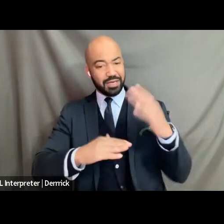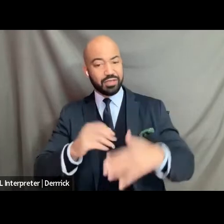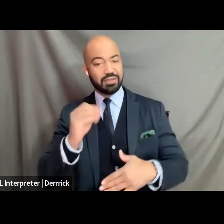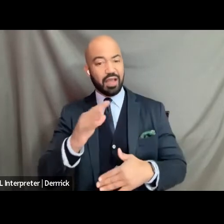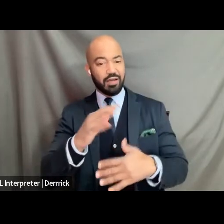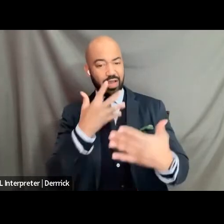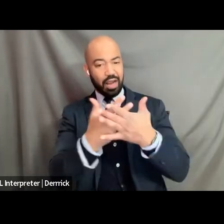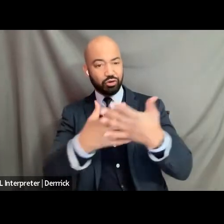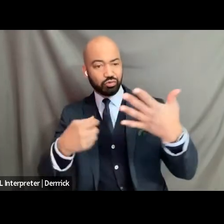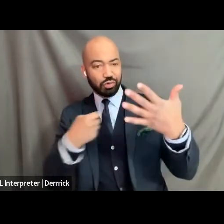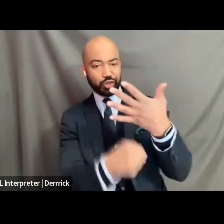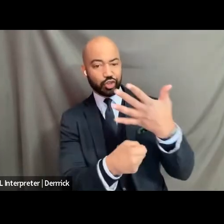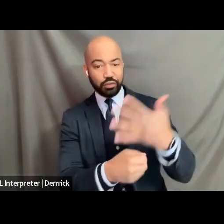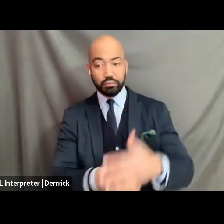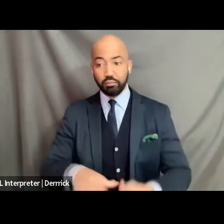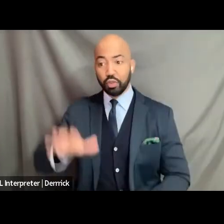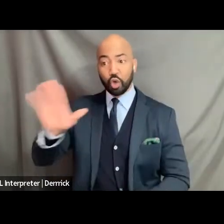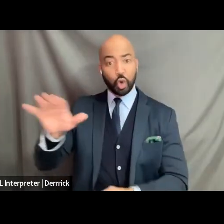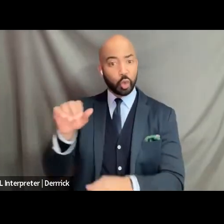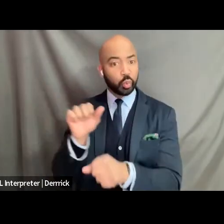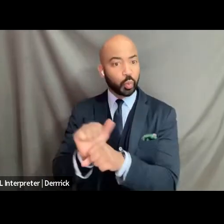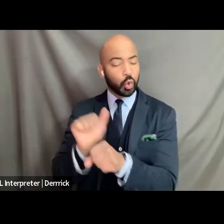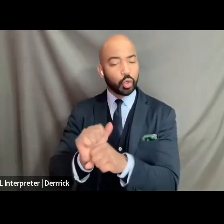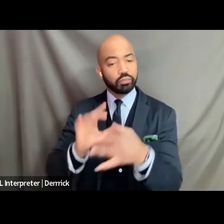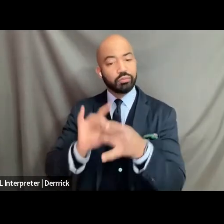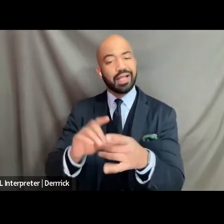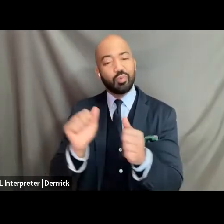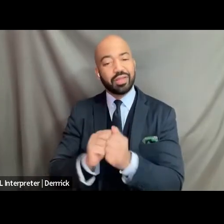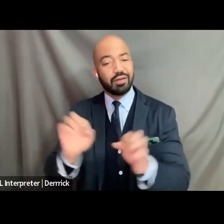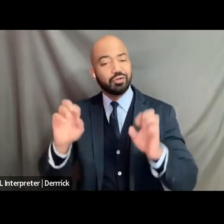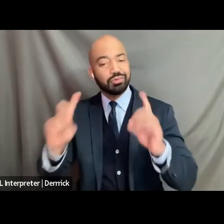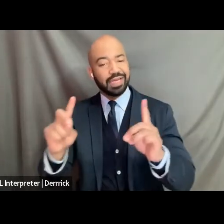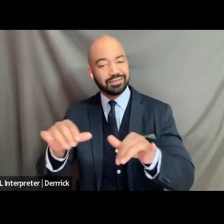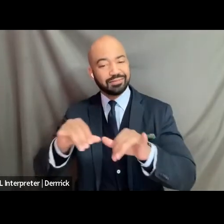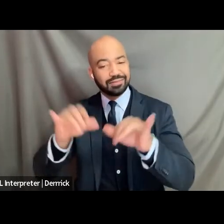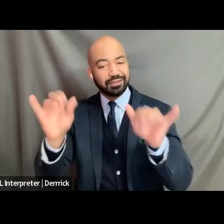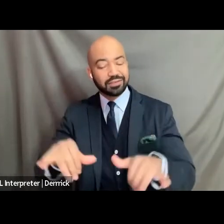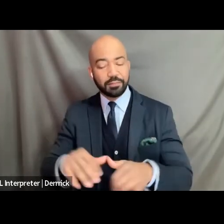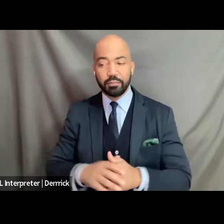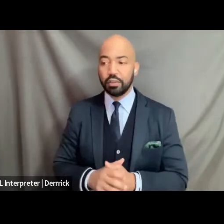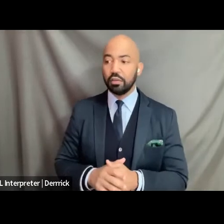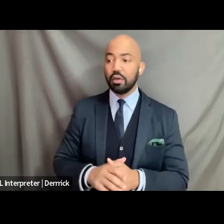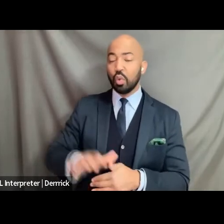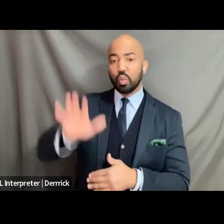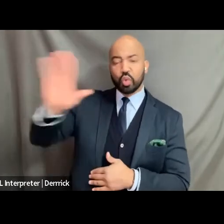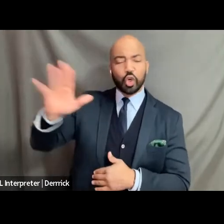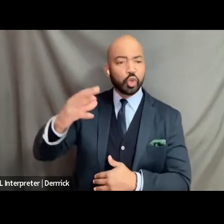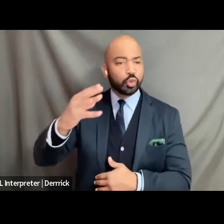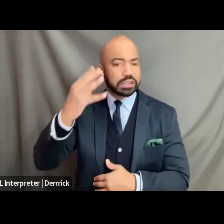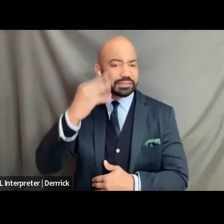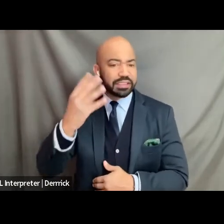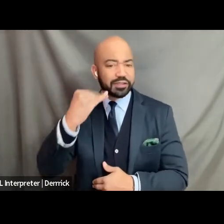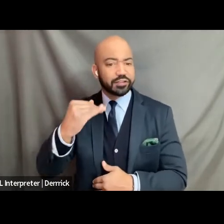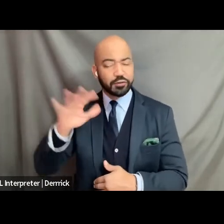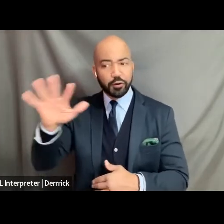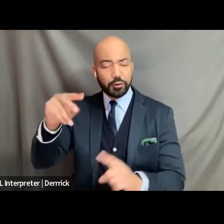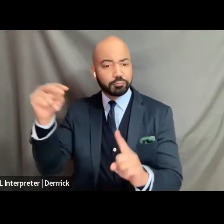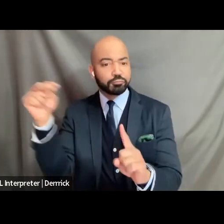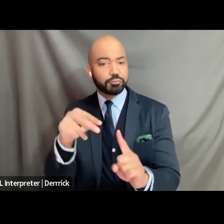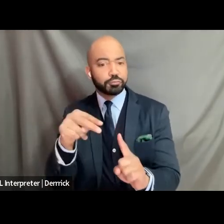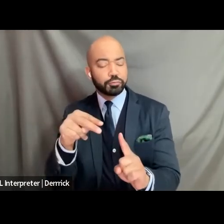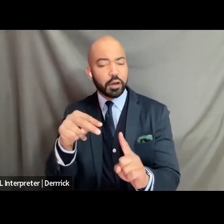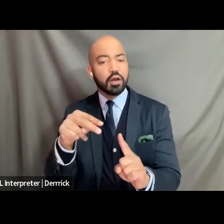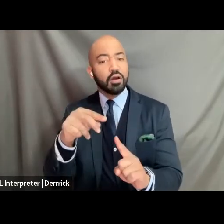jackson's work and views on the education system from judge jackson's uh perspectives